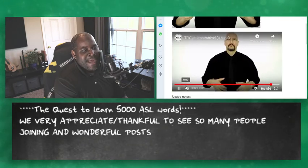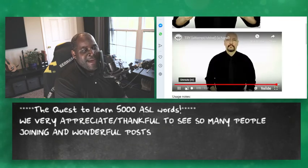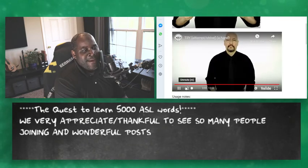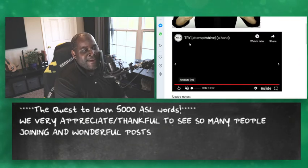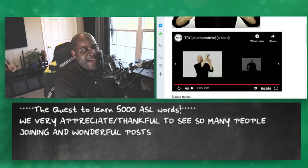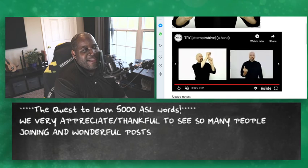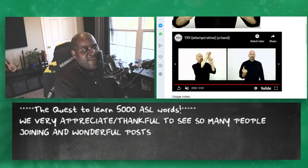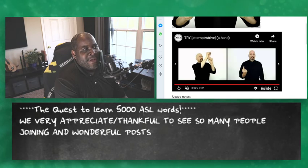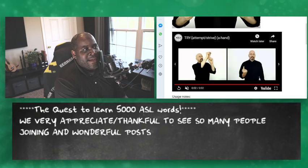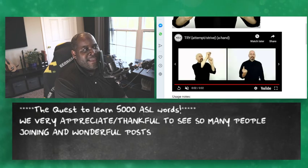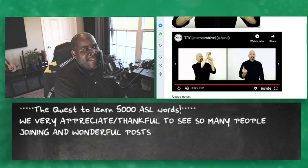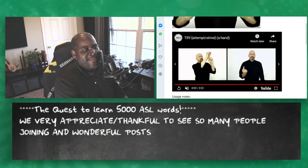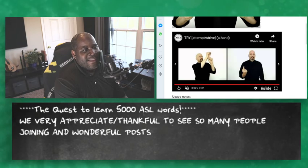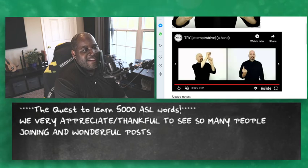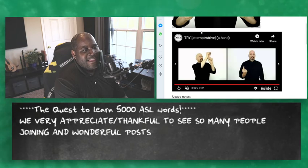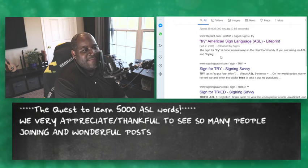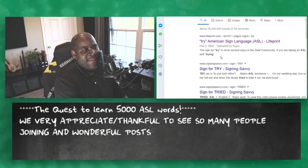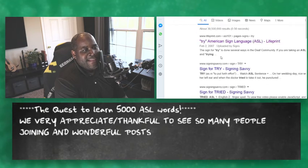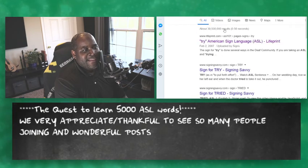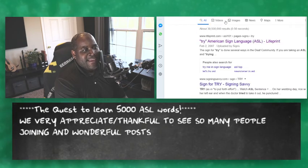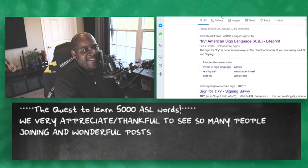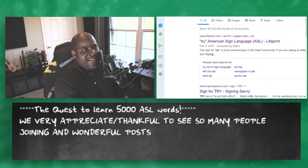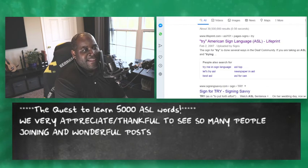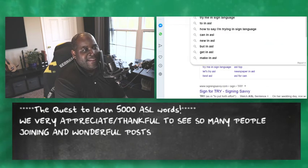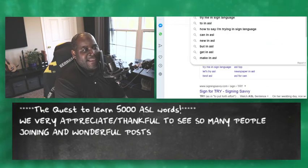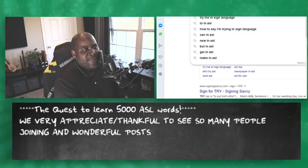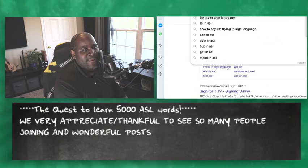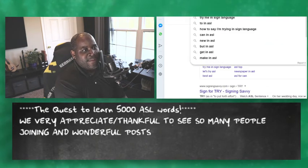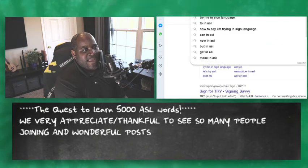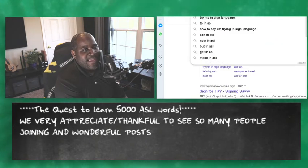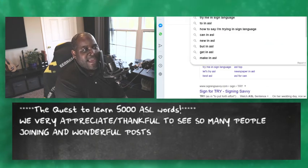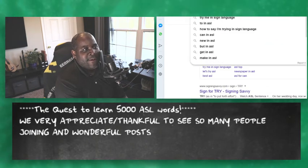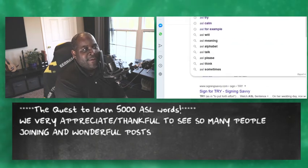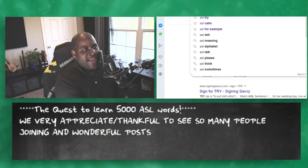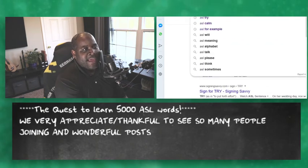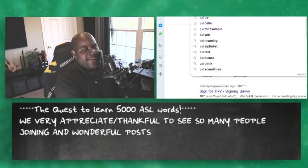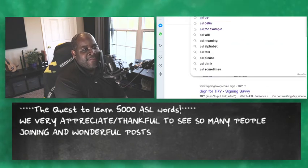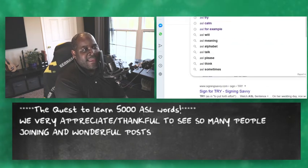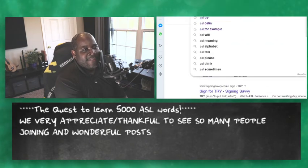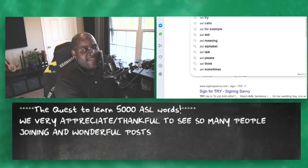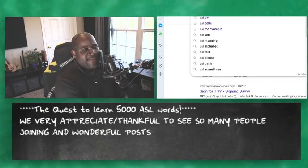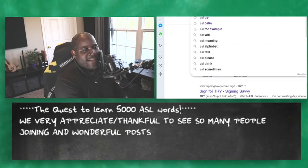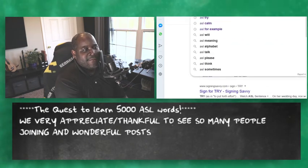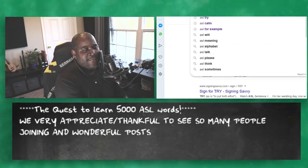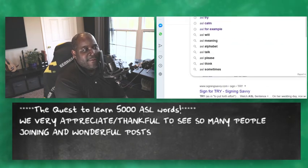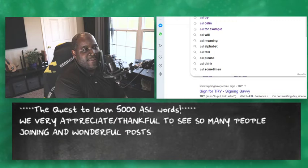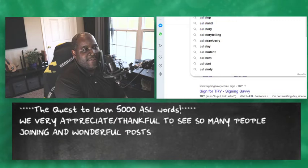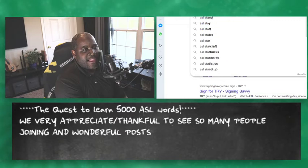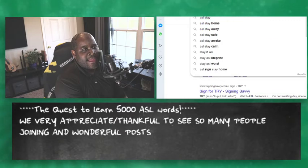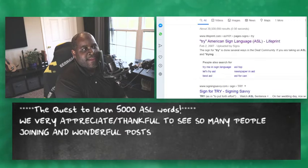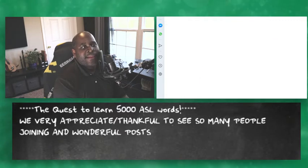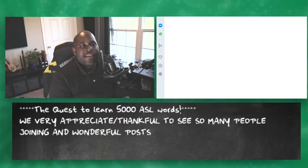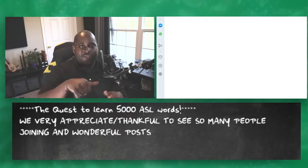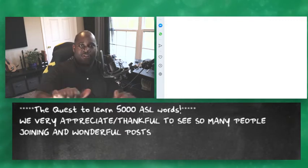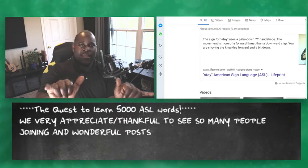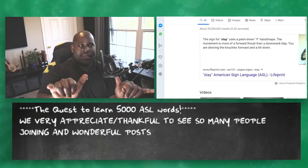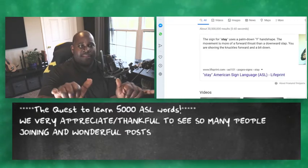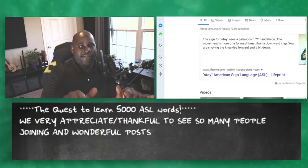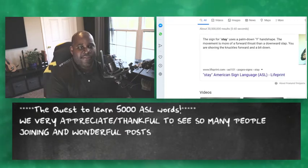yeah I guess then if that's the case then it's with the pinky out and here's the ASL sign for stay should be like this